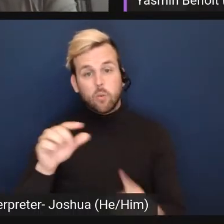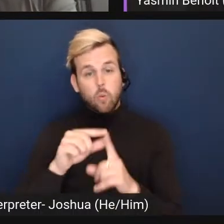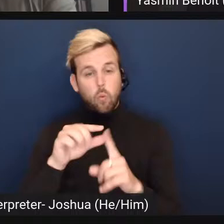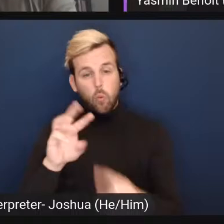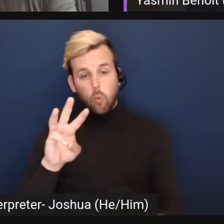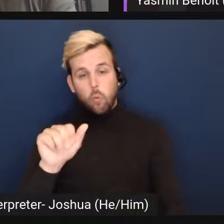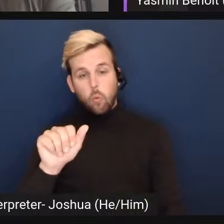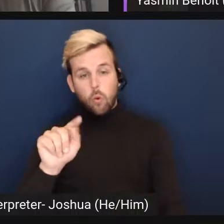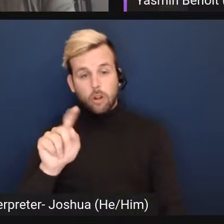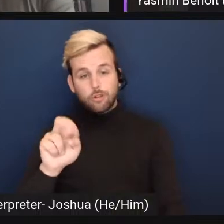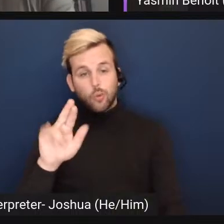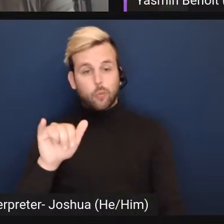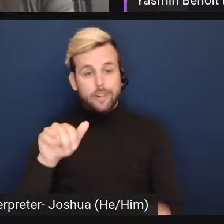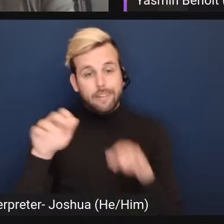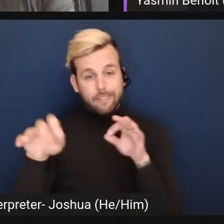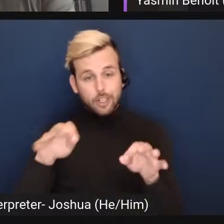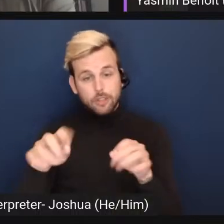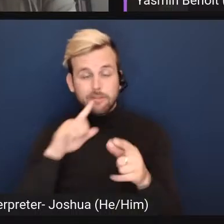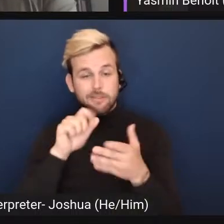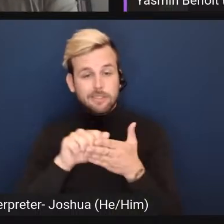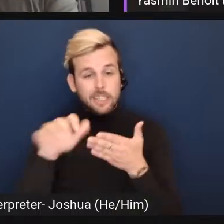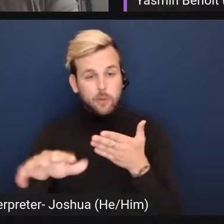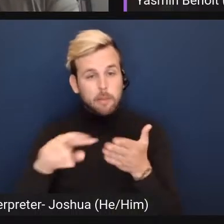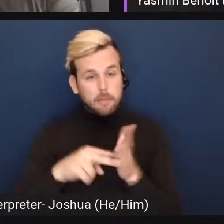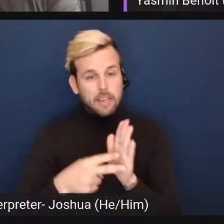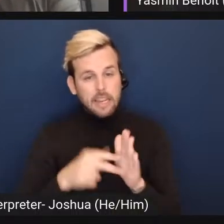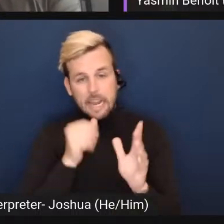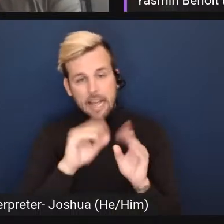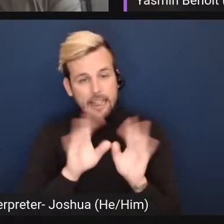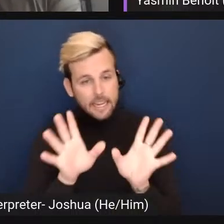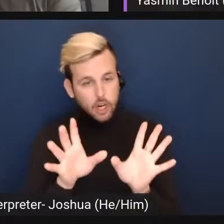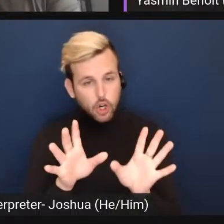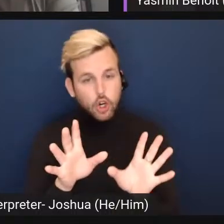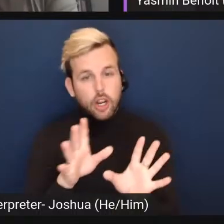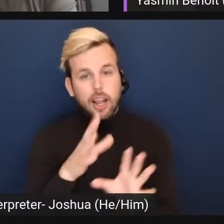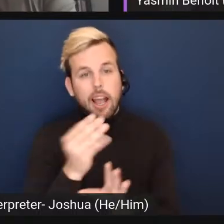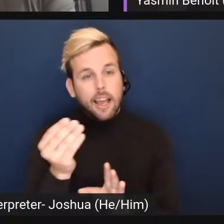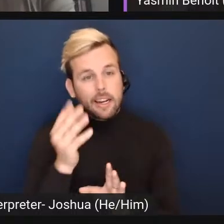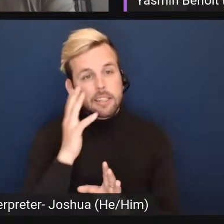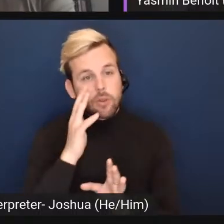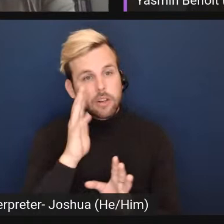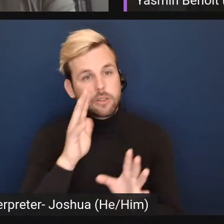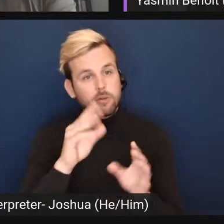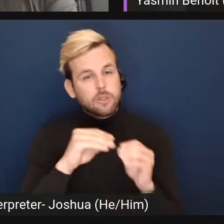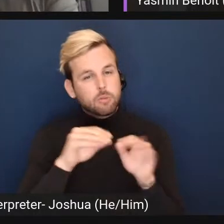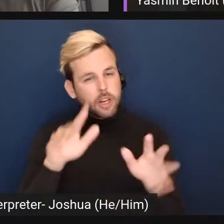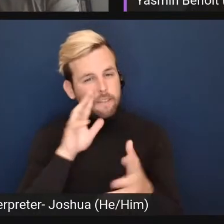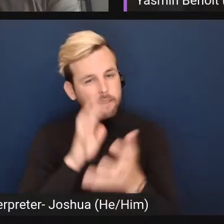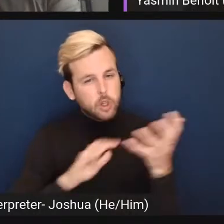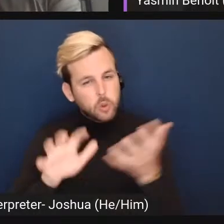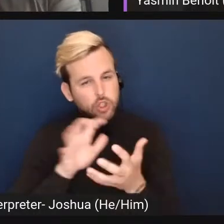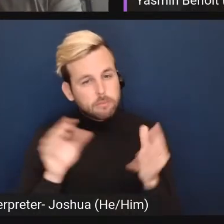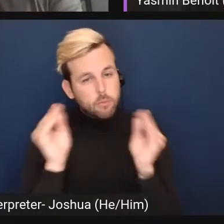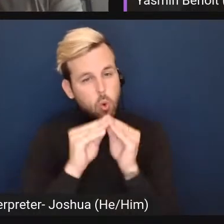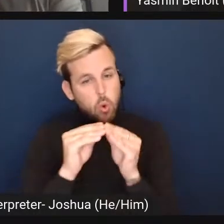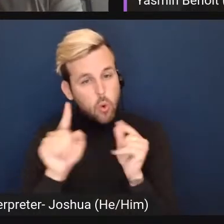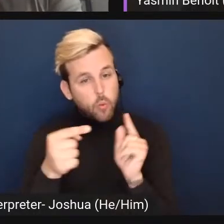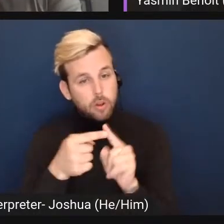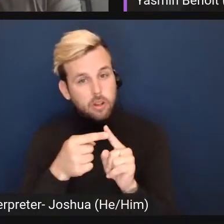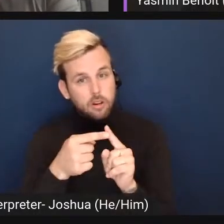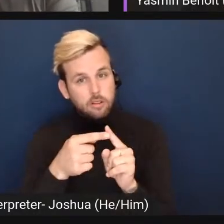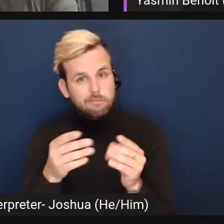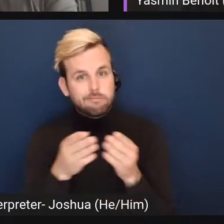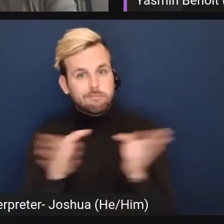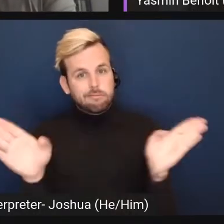takes away the meaning, makes it unclear, and is going to spread confusion further when it comes to the wider